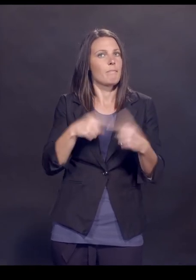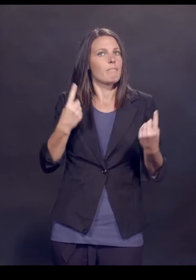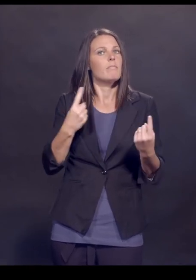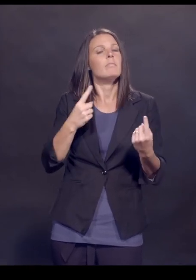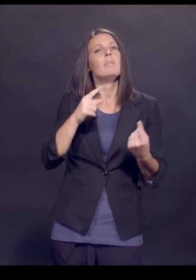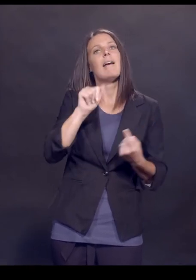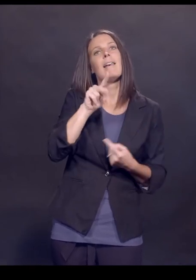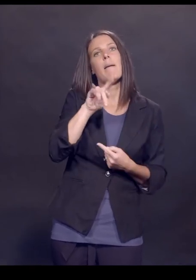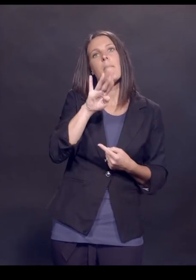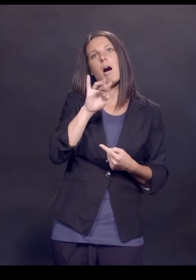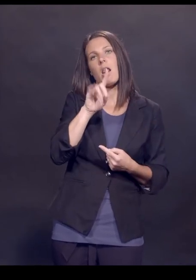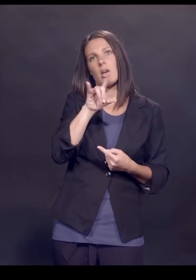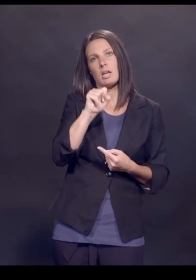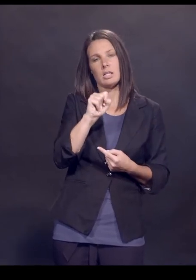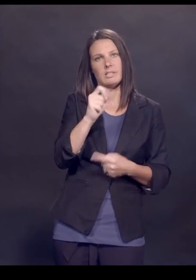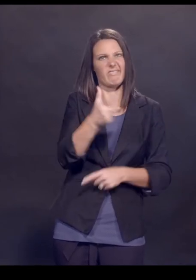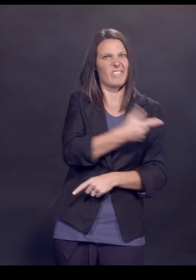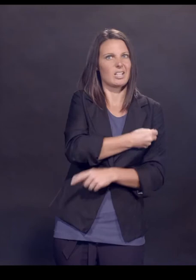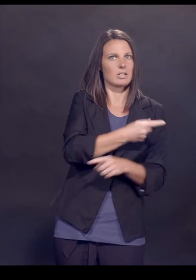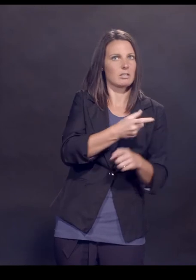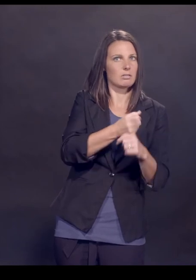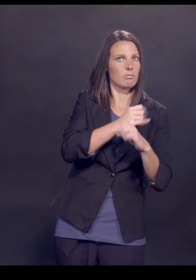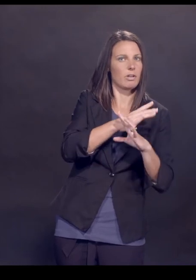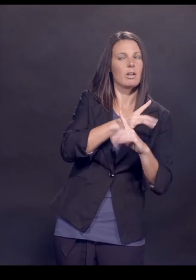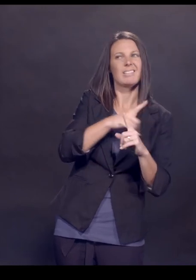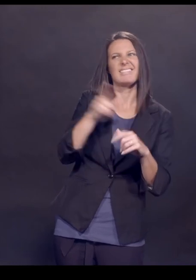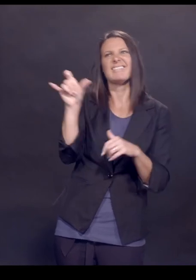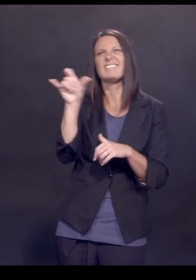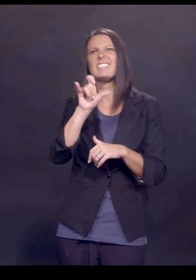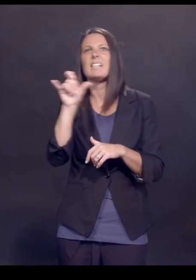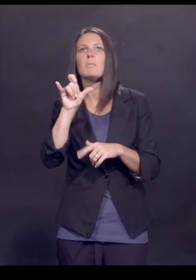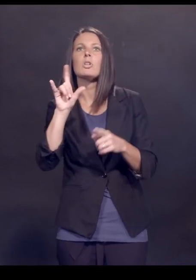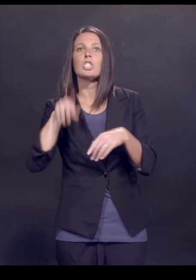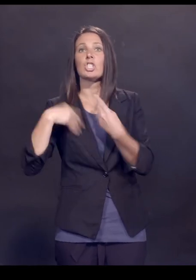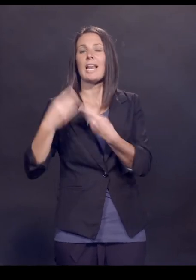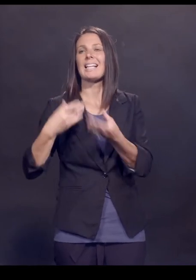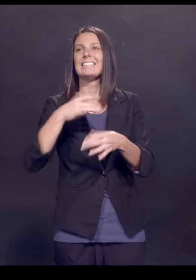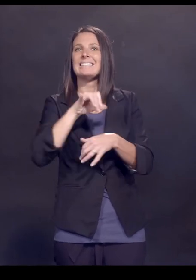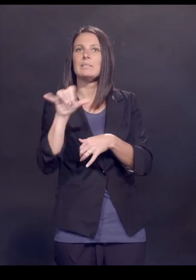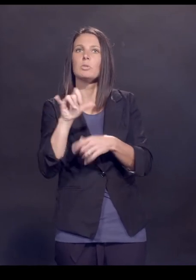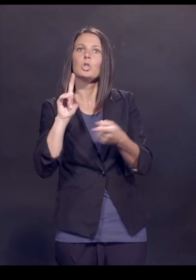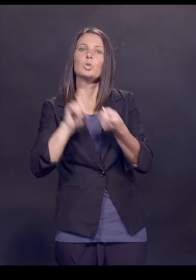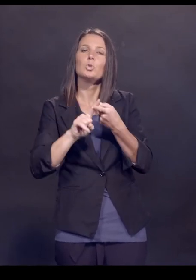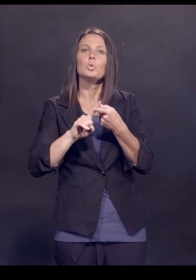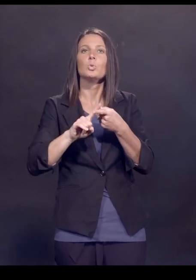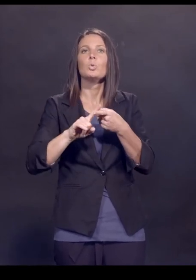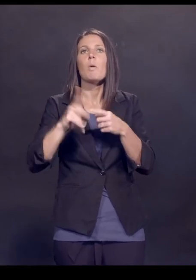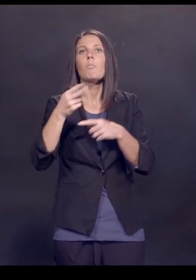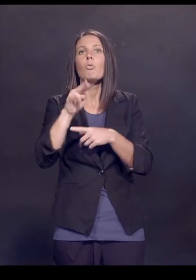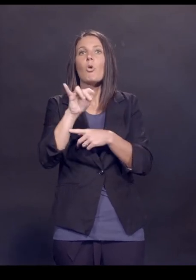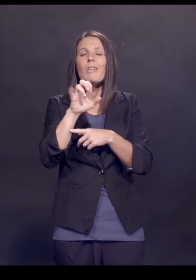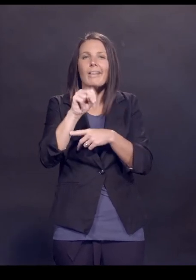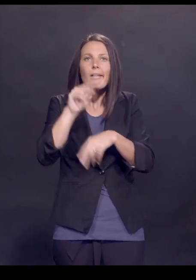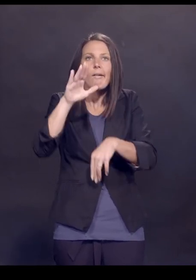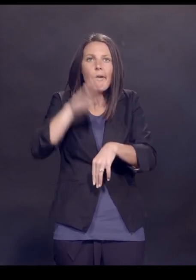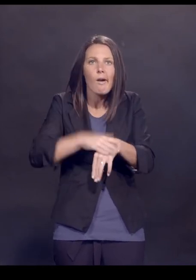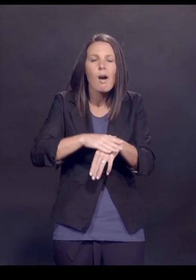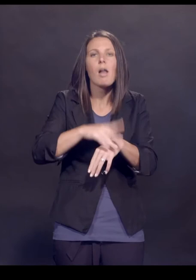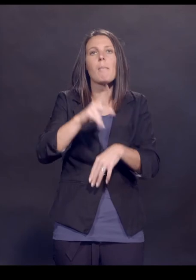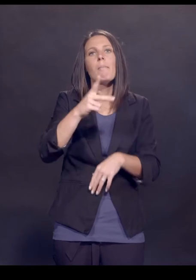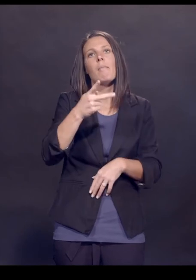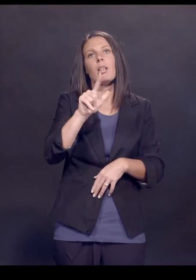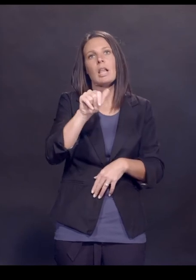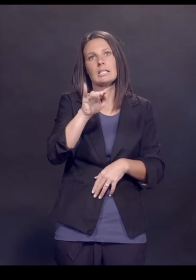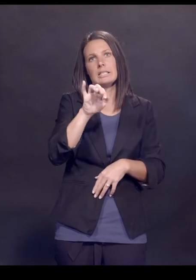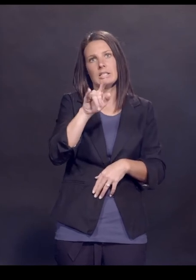vaccinated, was genetically very similar to a protein that sits on the surface of placental cells, a protein